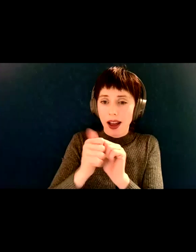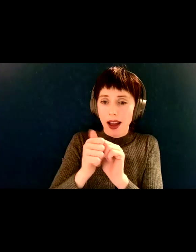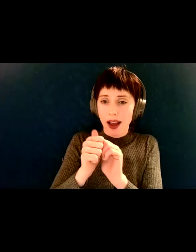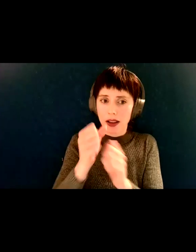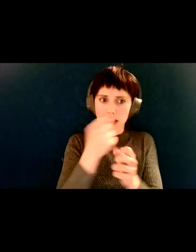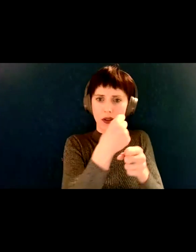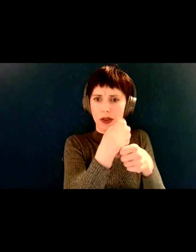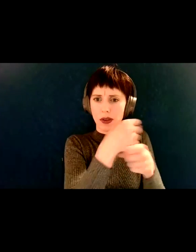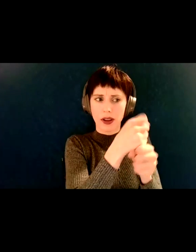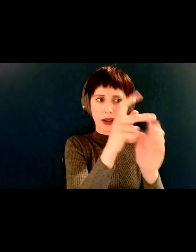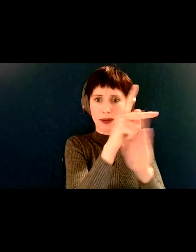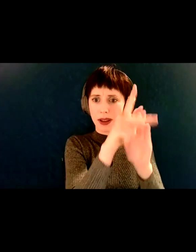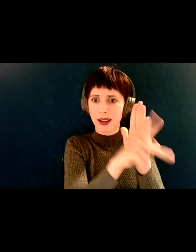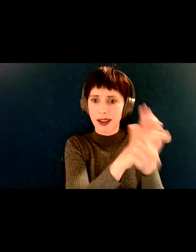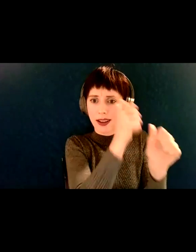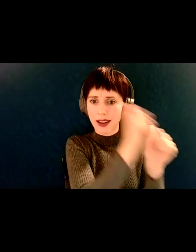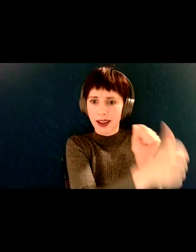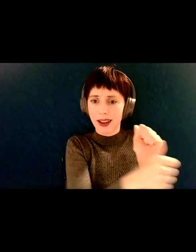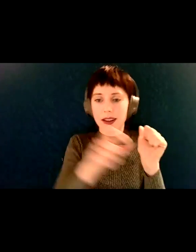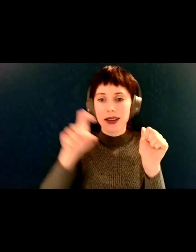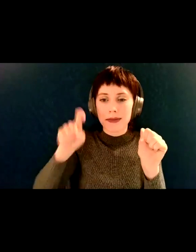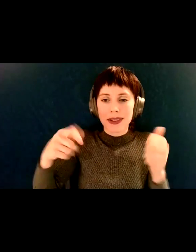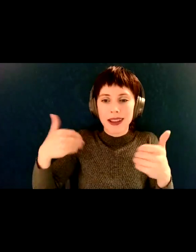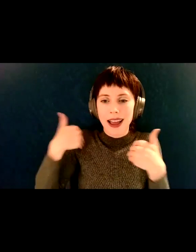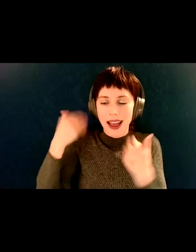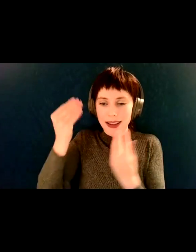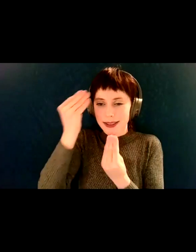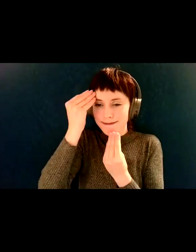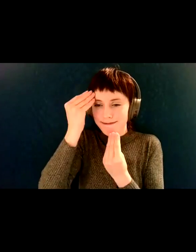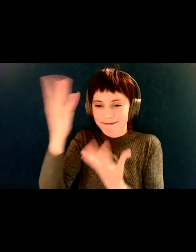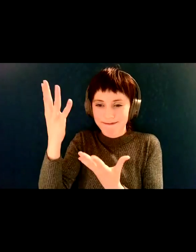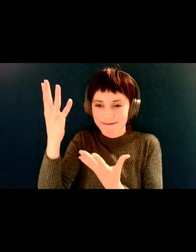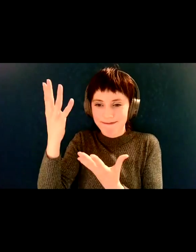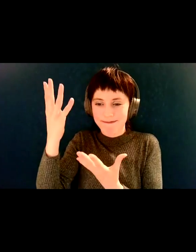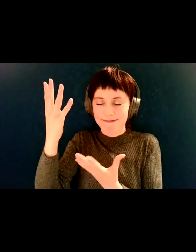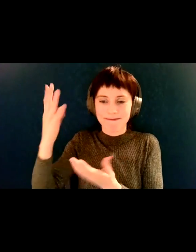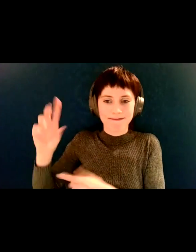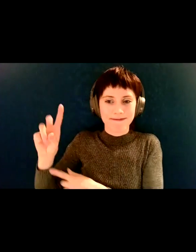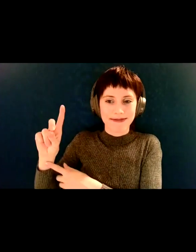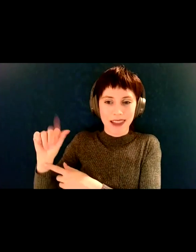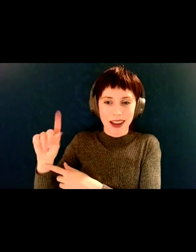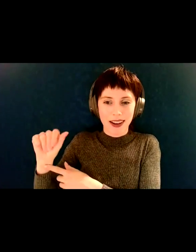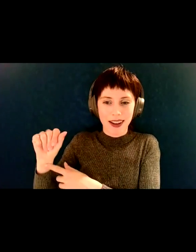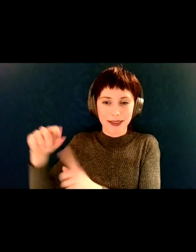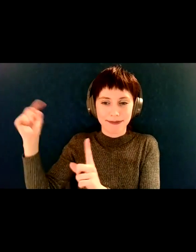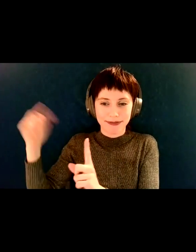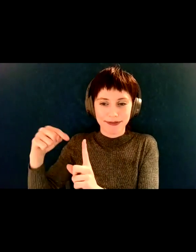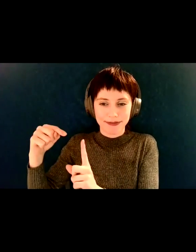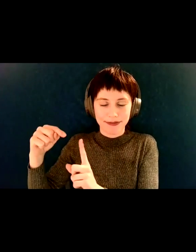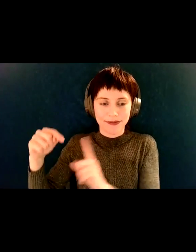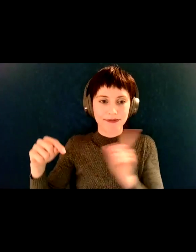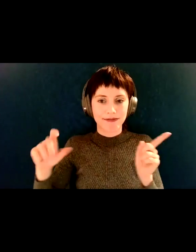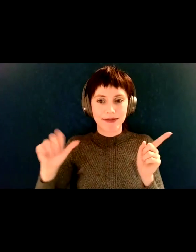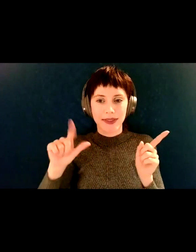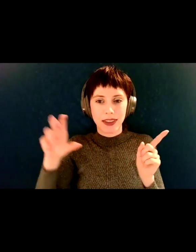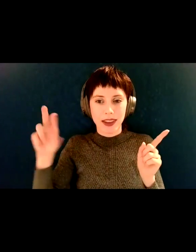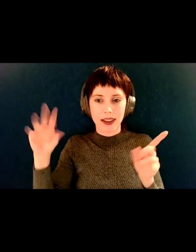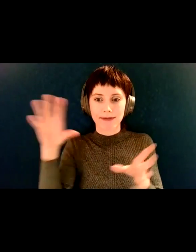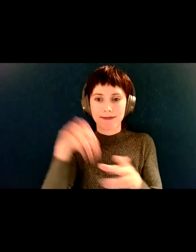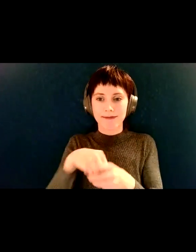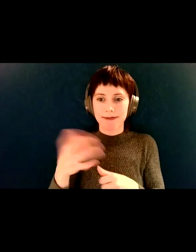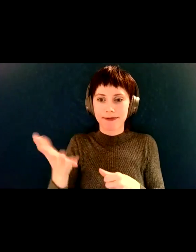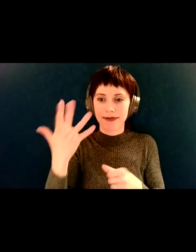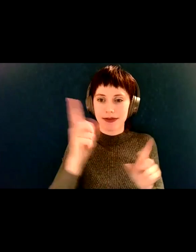Alan works at a community division is the housing access director. He sits on five different boards. Um, I sit on two boards,